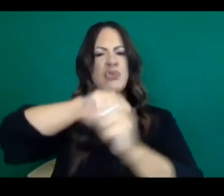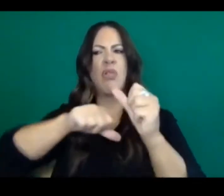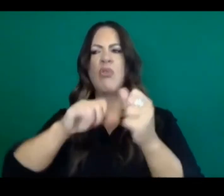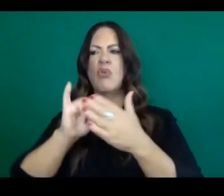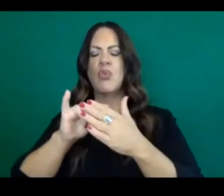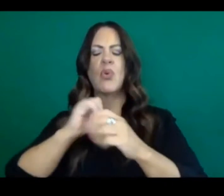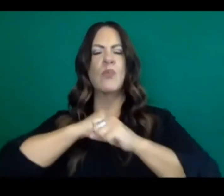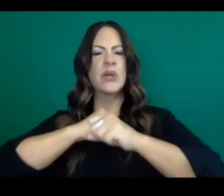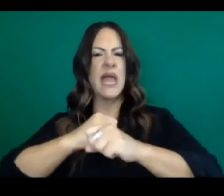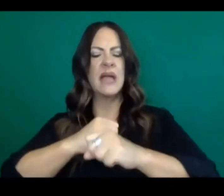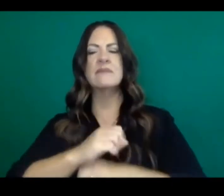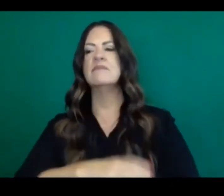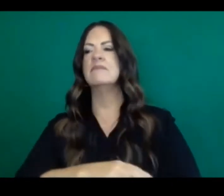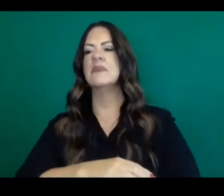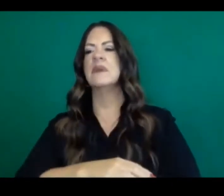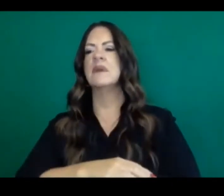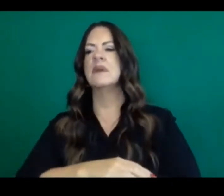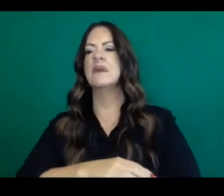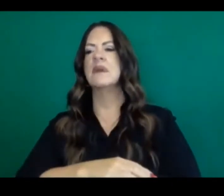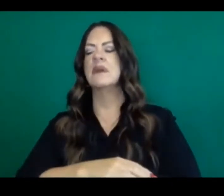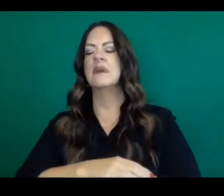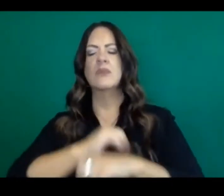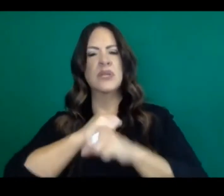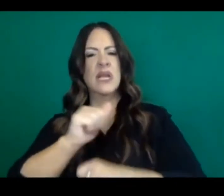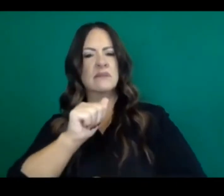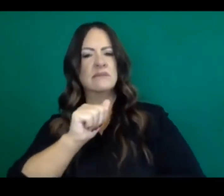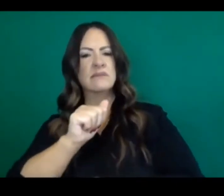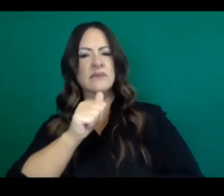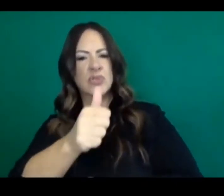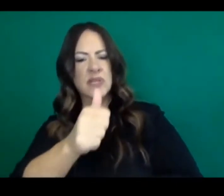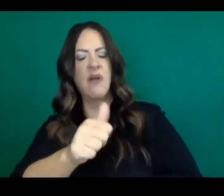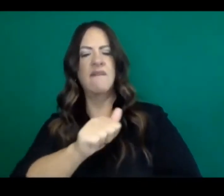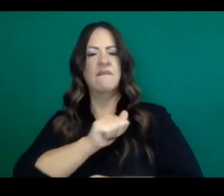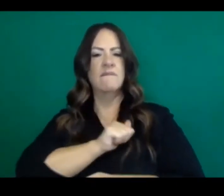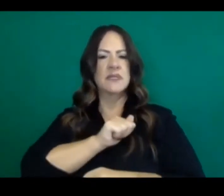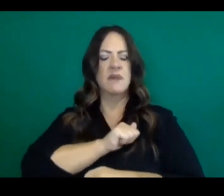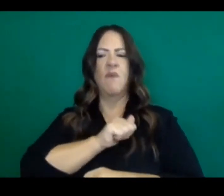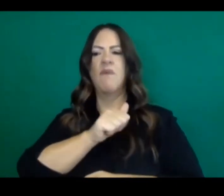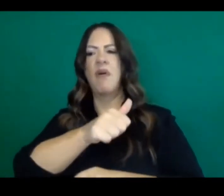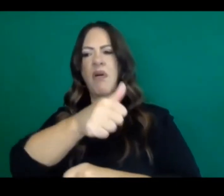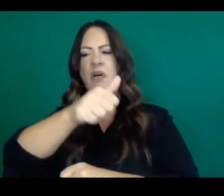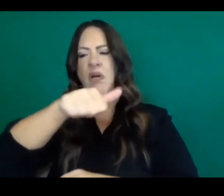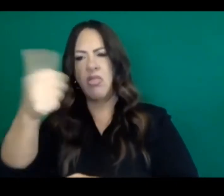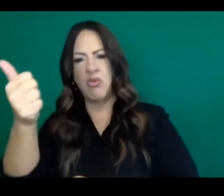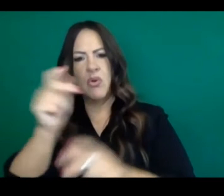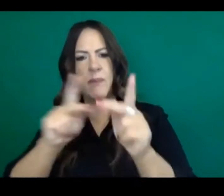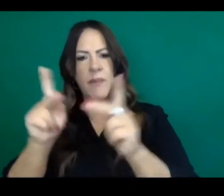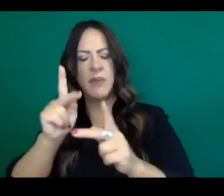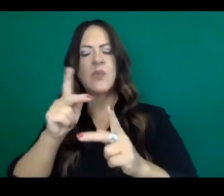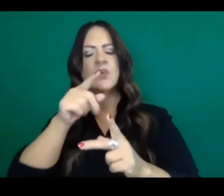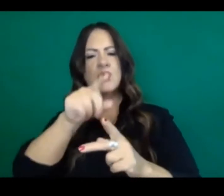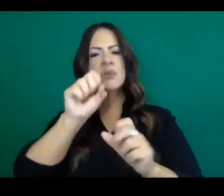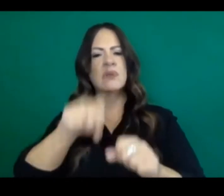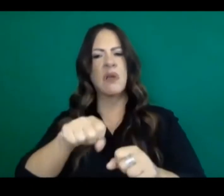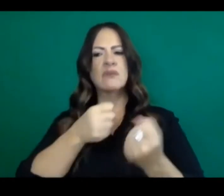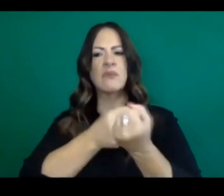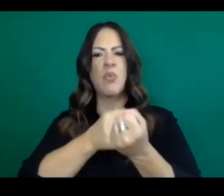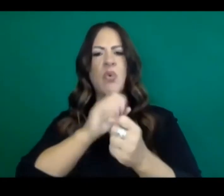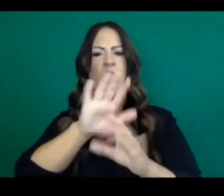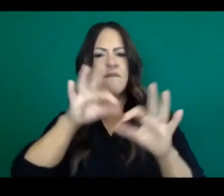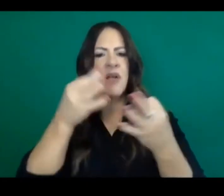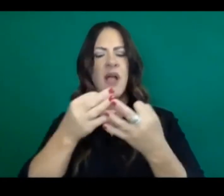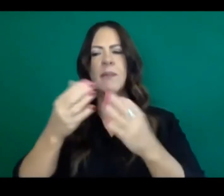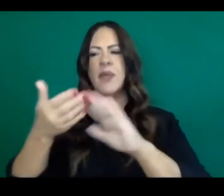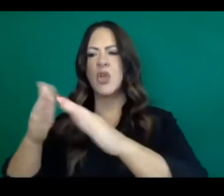the role that we have in protecting ourselves. So we're there and not sick for our families and our communities, I think is